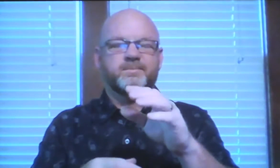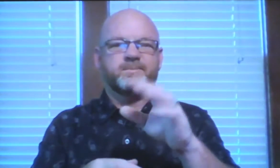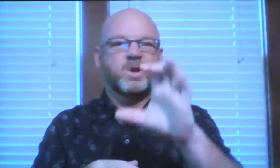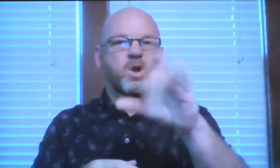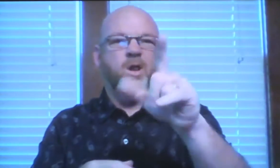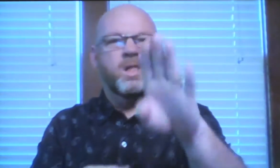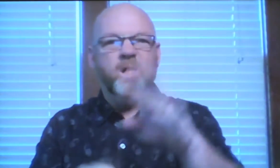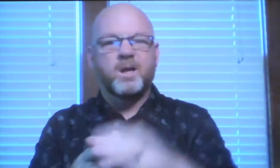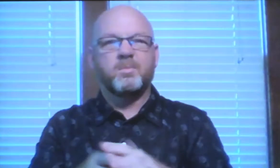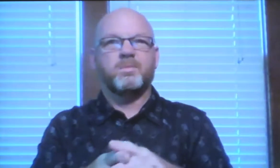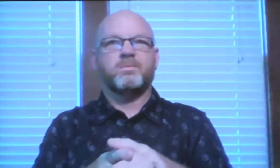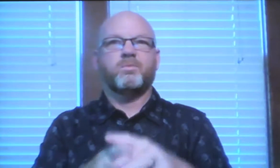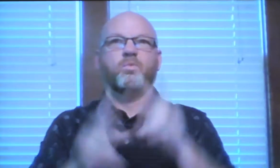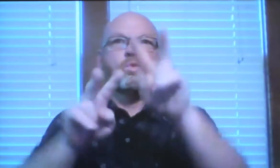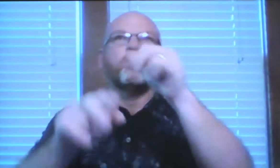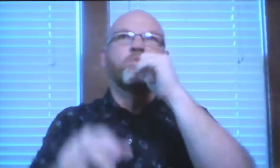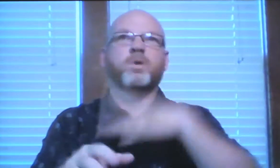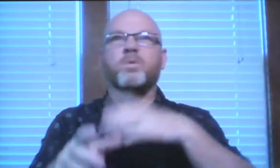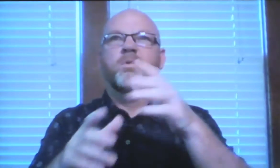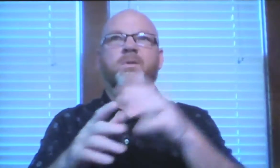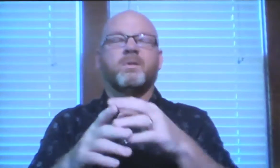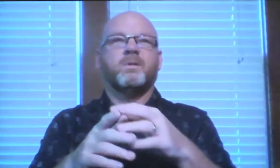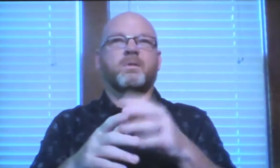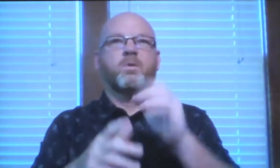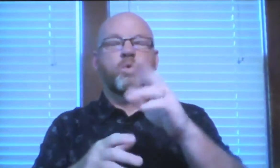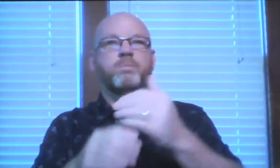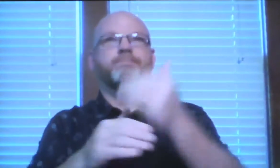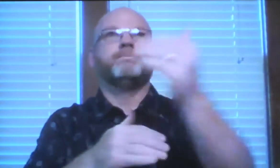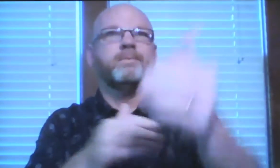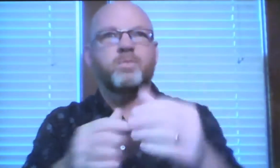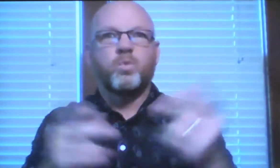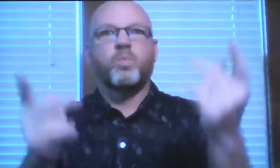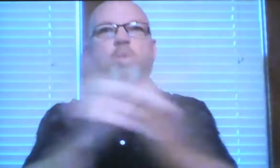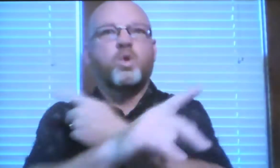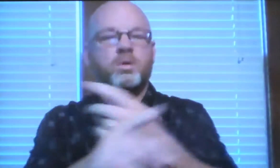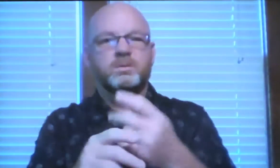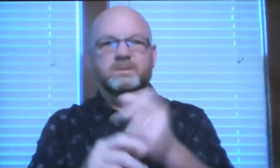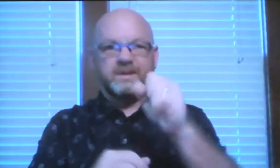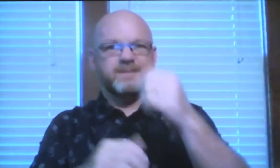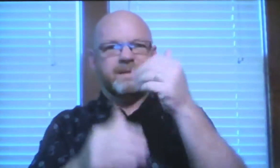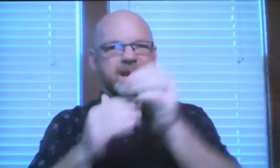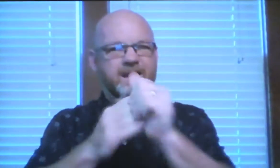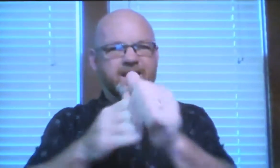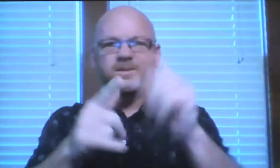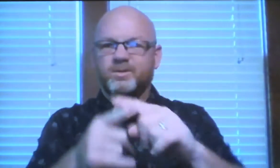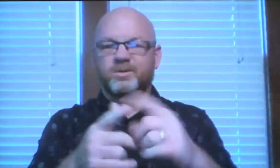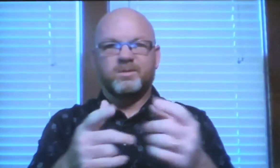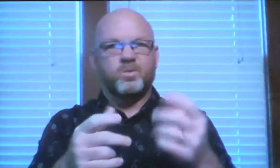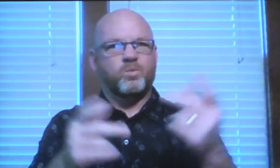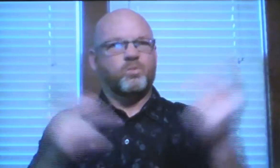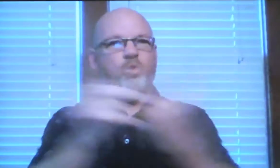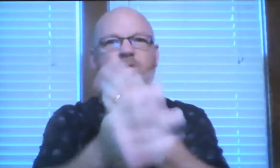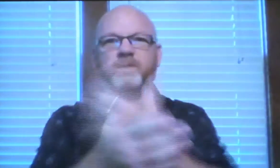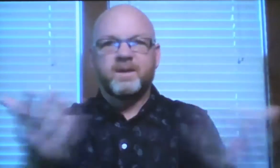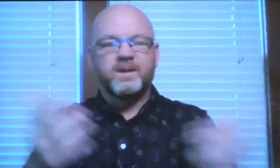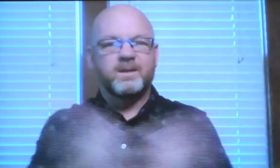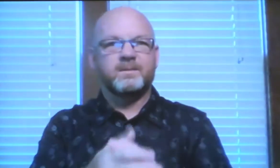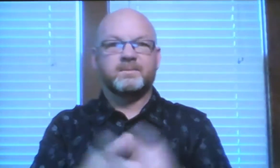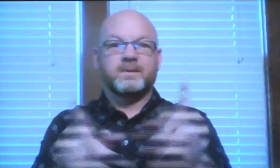some kind of a club where I can feed people in real life. And I